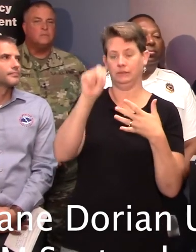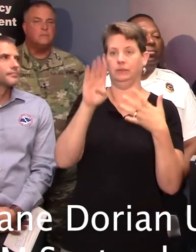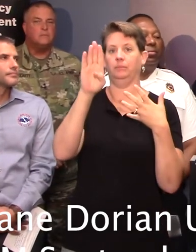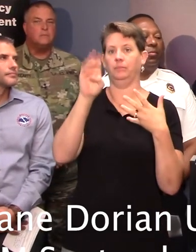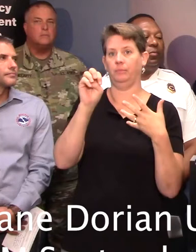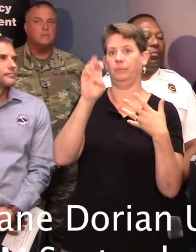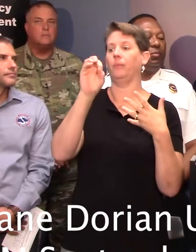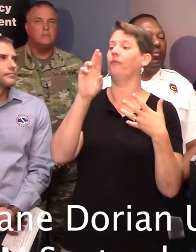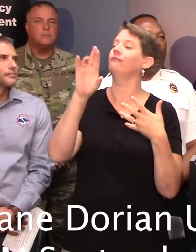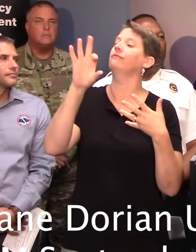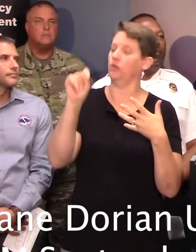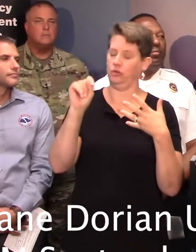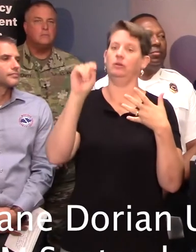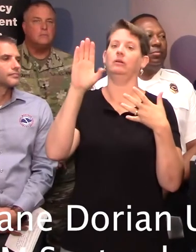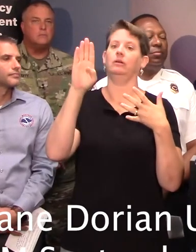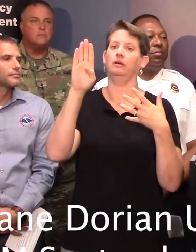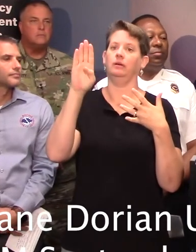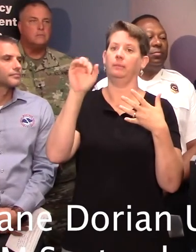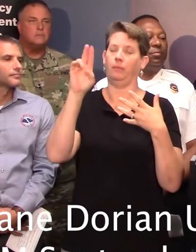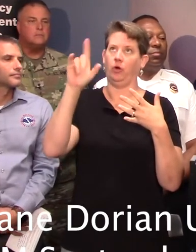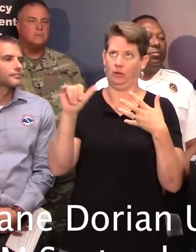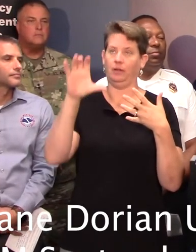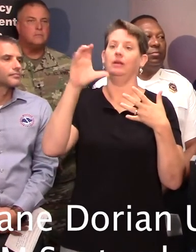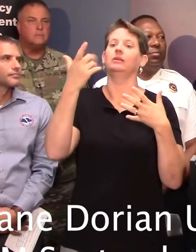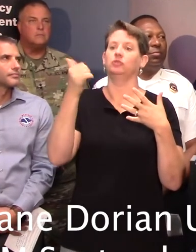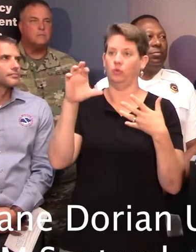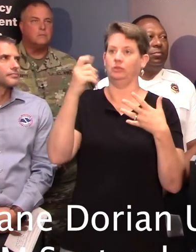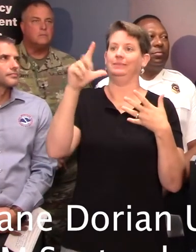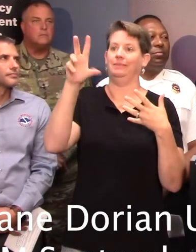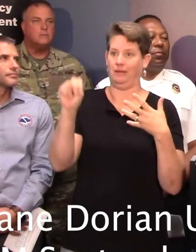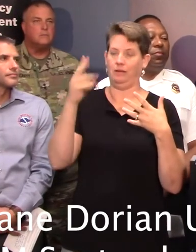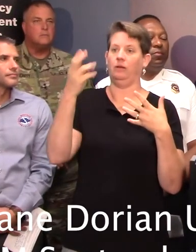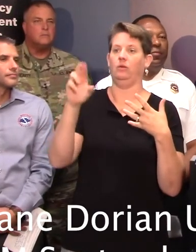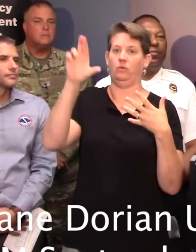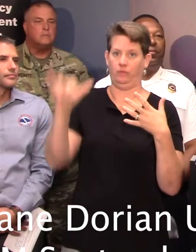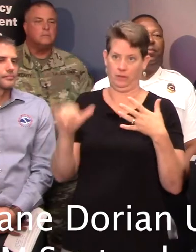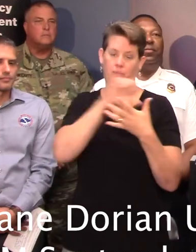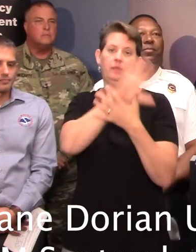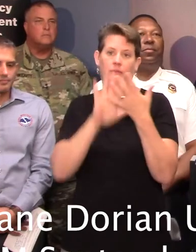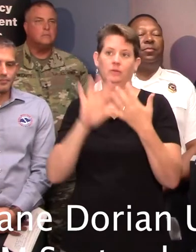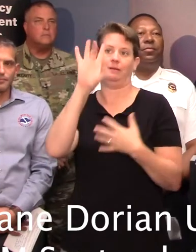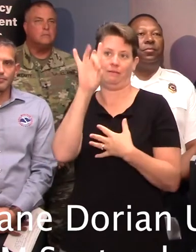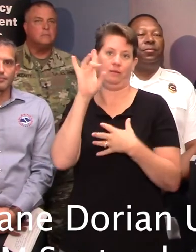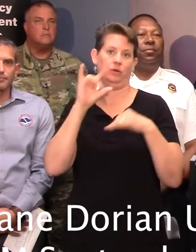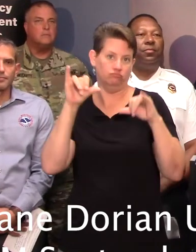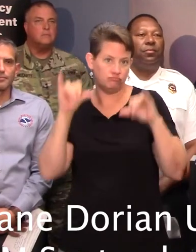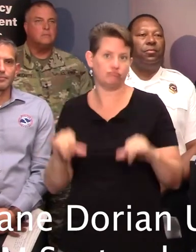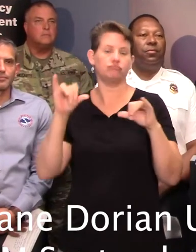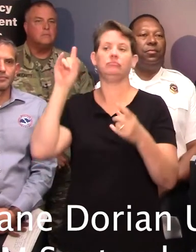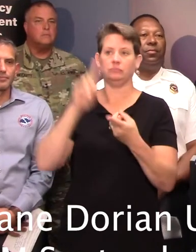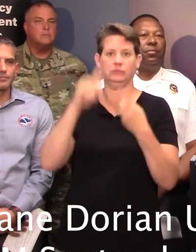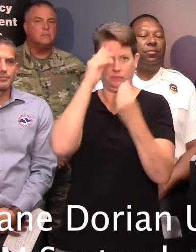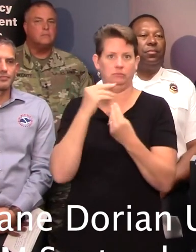Berkeley, Dorchester, Georgetown, and O'Ree. They will remain closed in those counties, those eight counties, until further